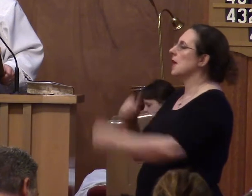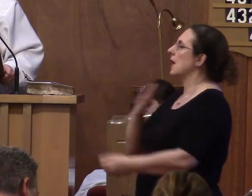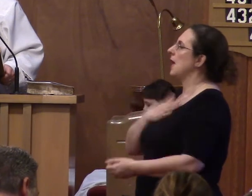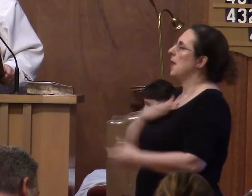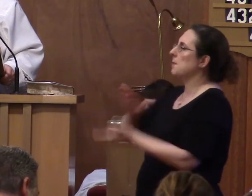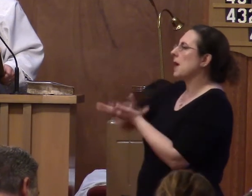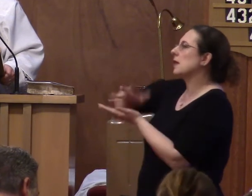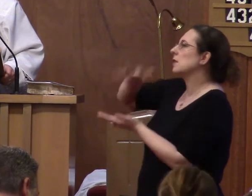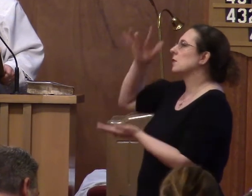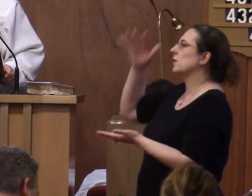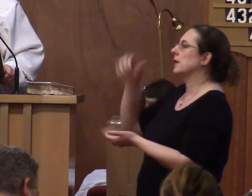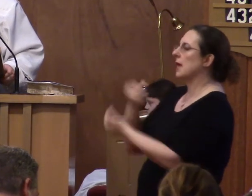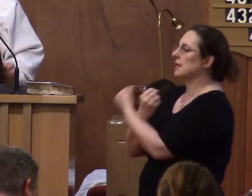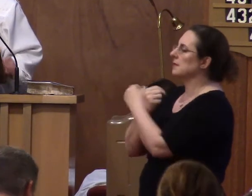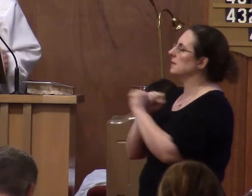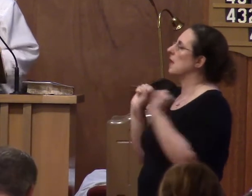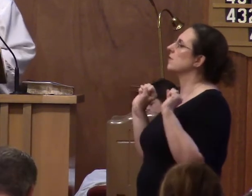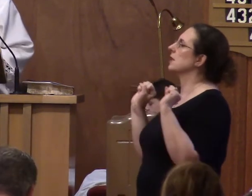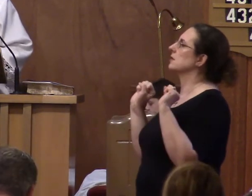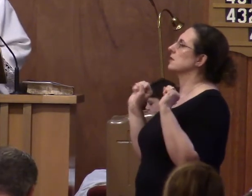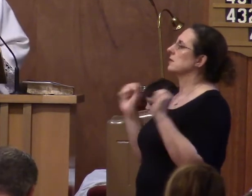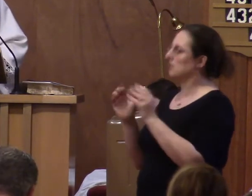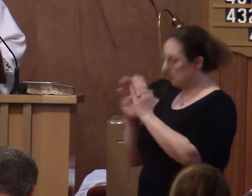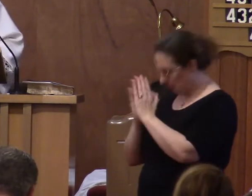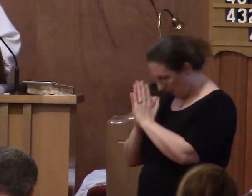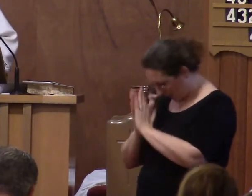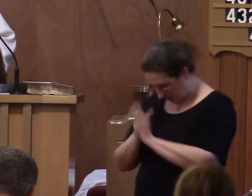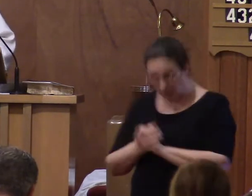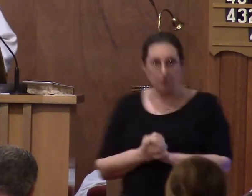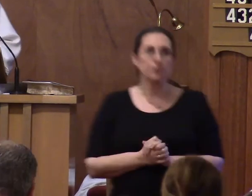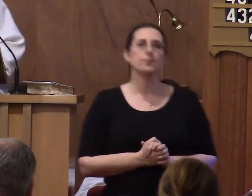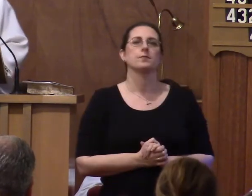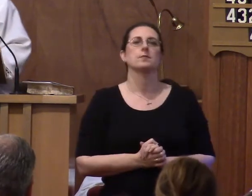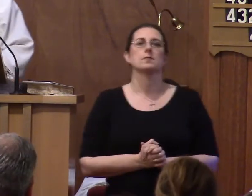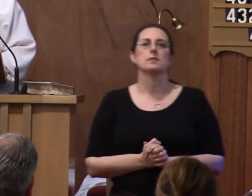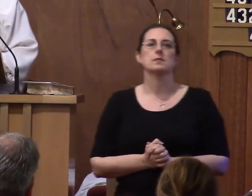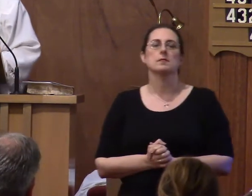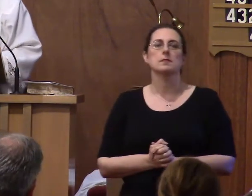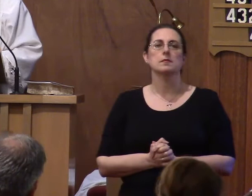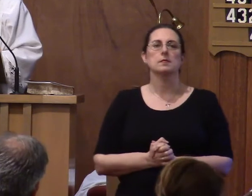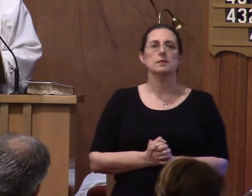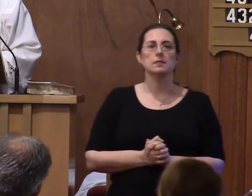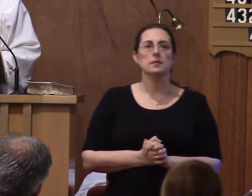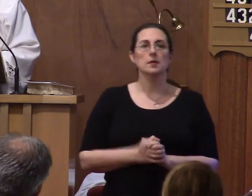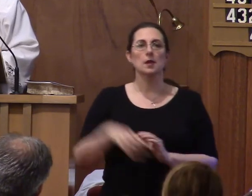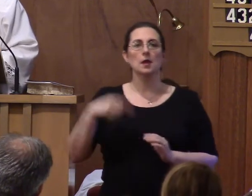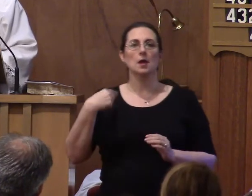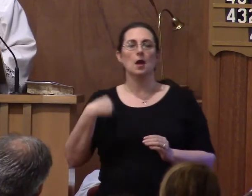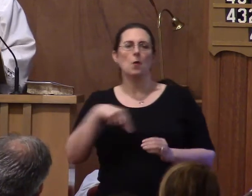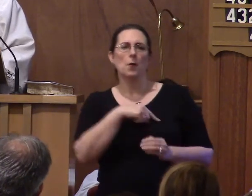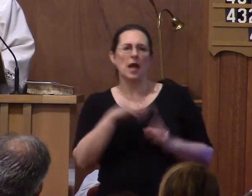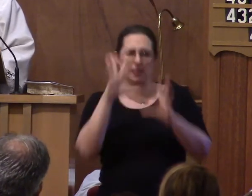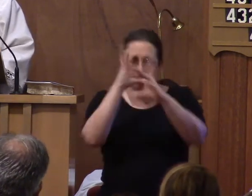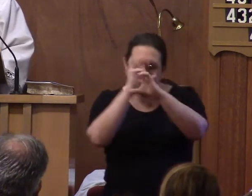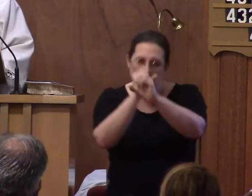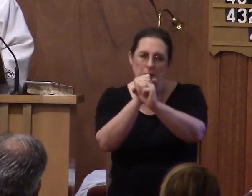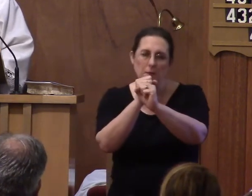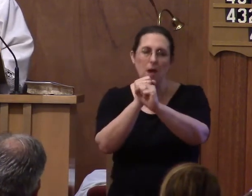and my glory and salvation. Amen. We have to sum up the Christian faith